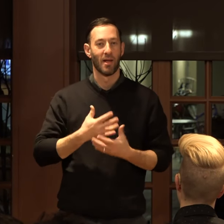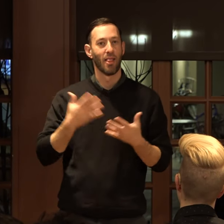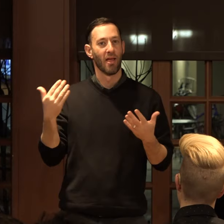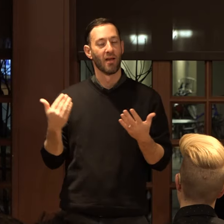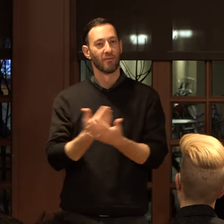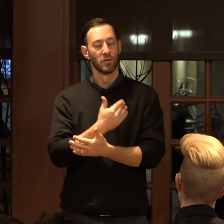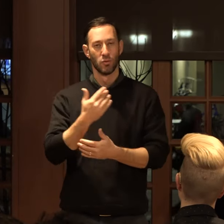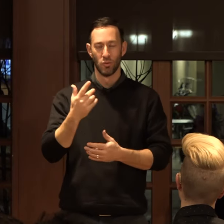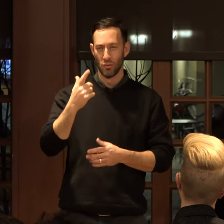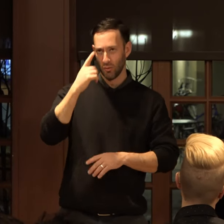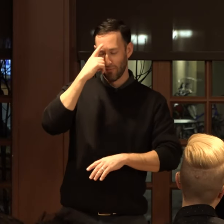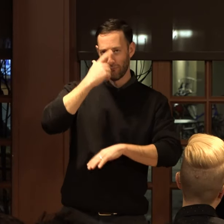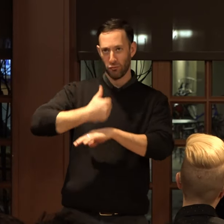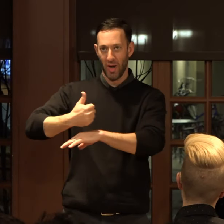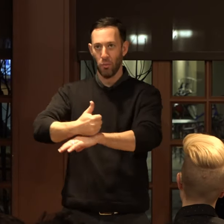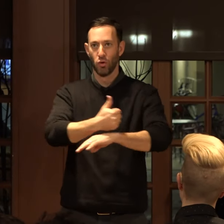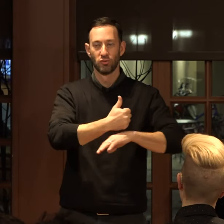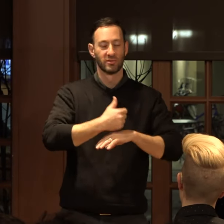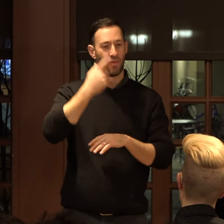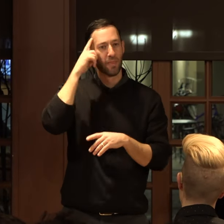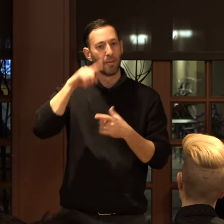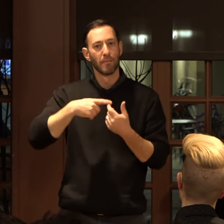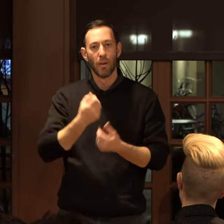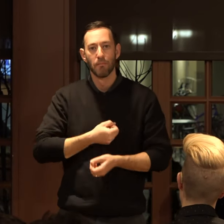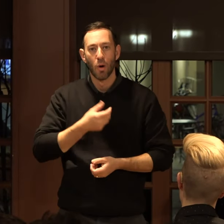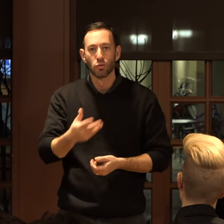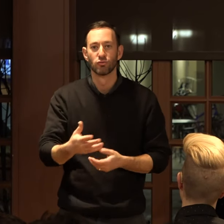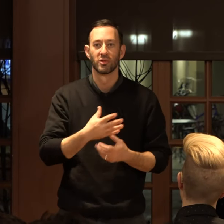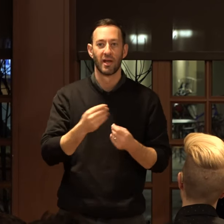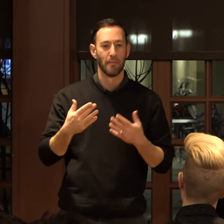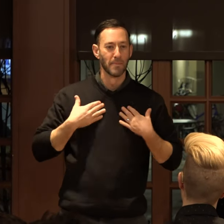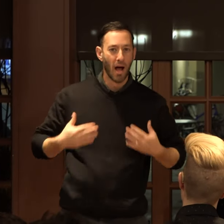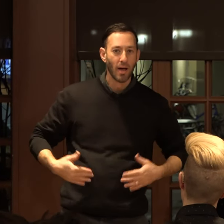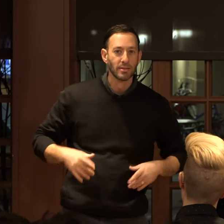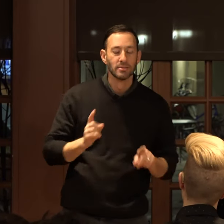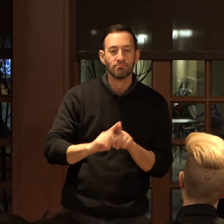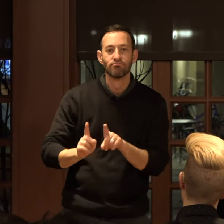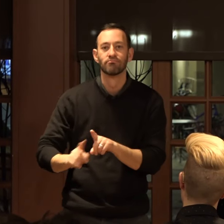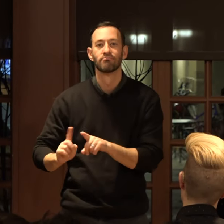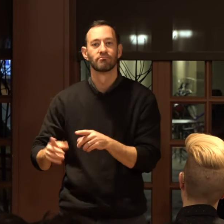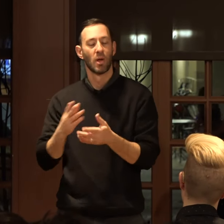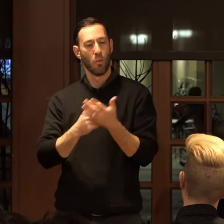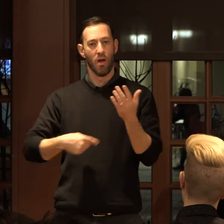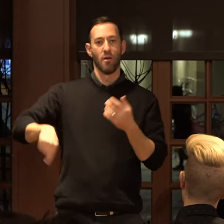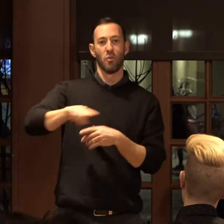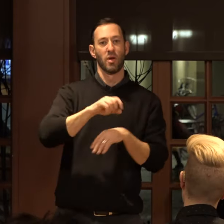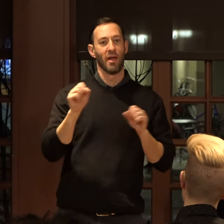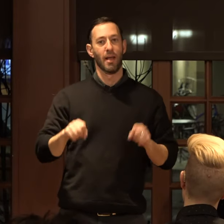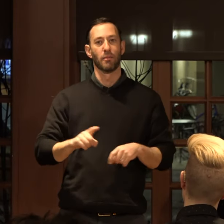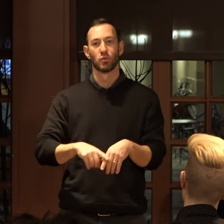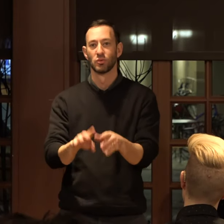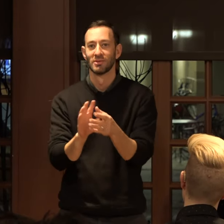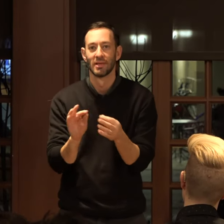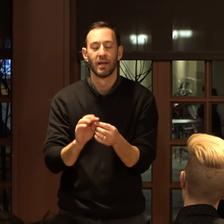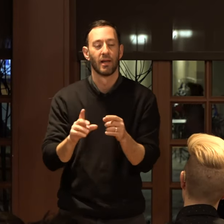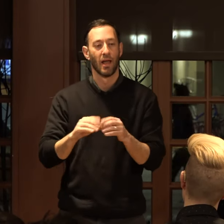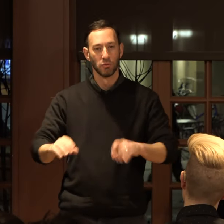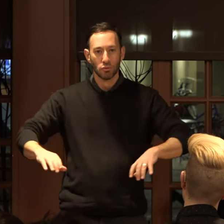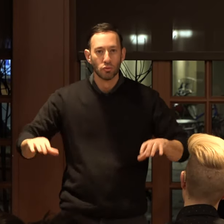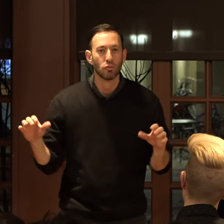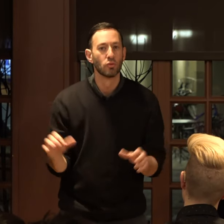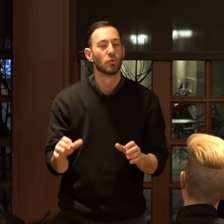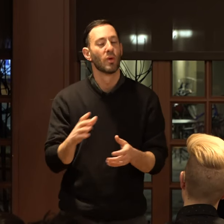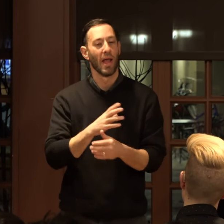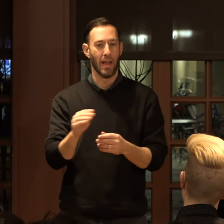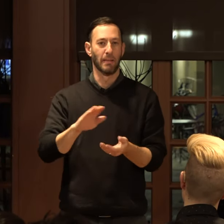frameworks to think about poetry and bodies and what we are able to say and do and